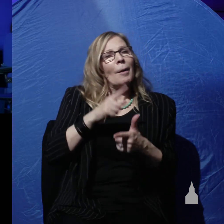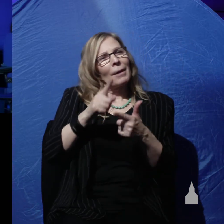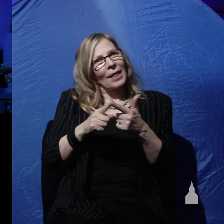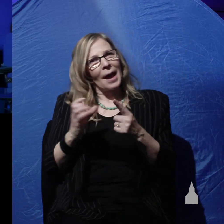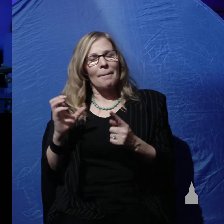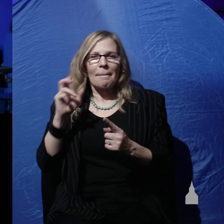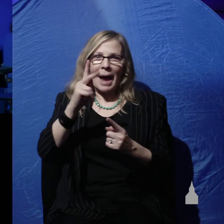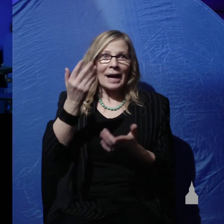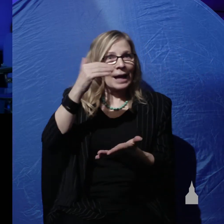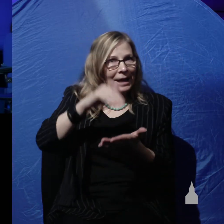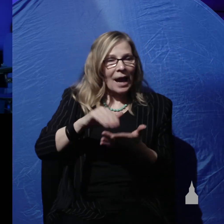again to Exodus